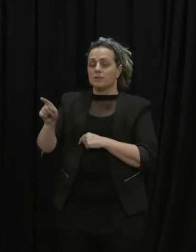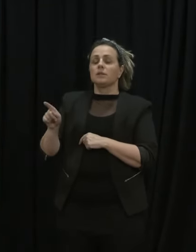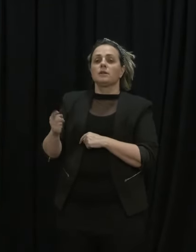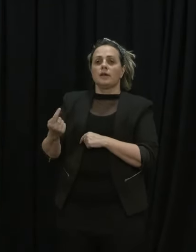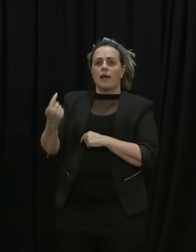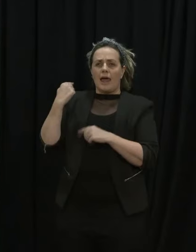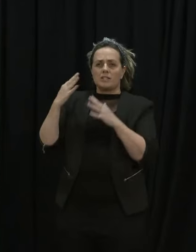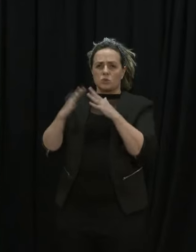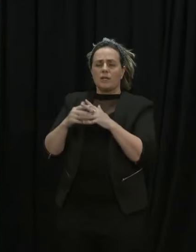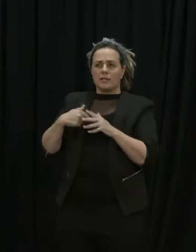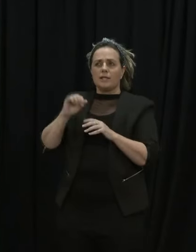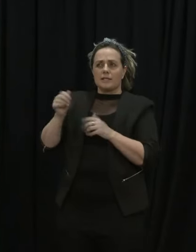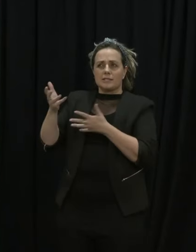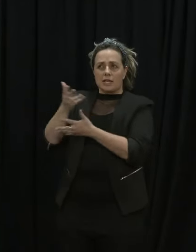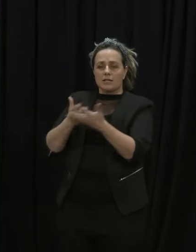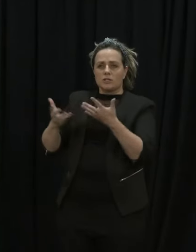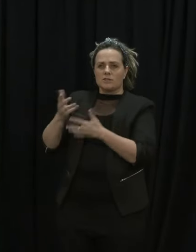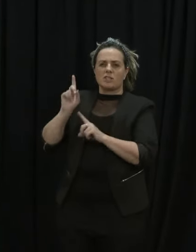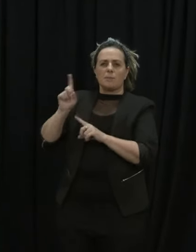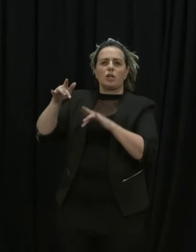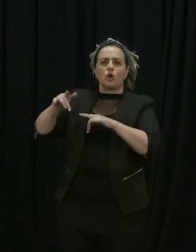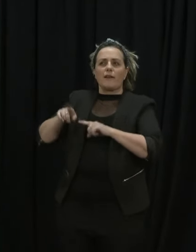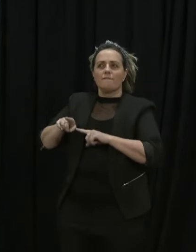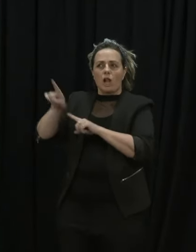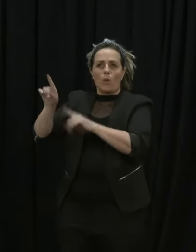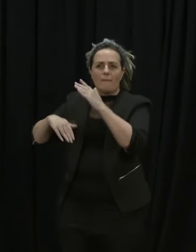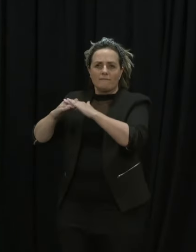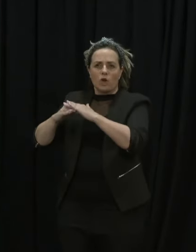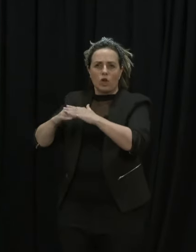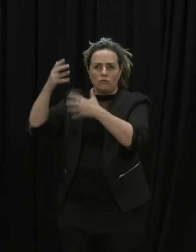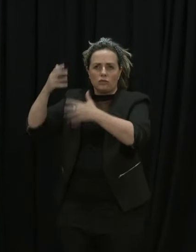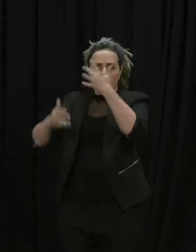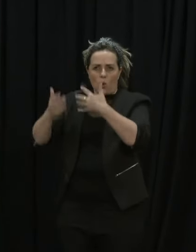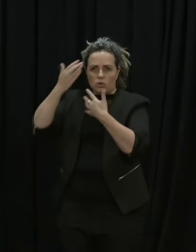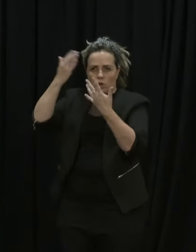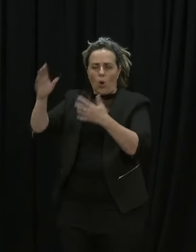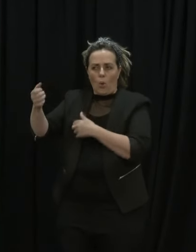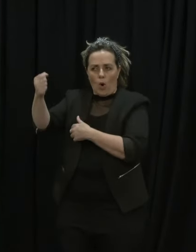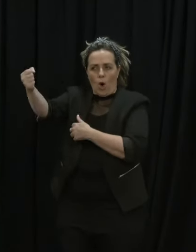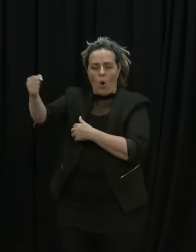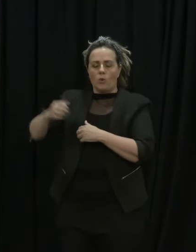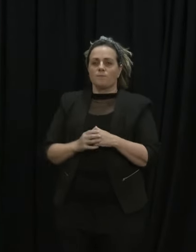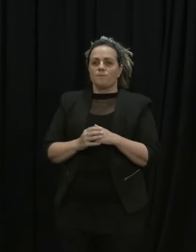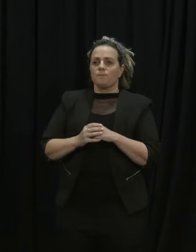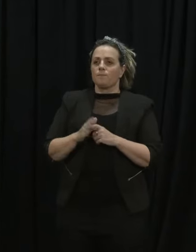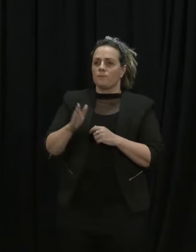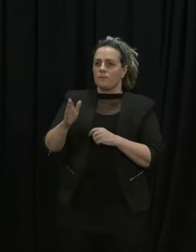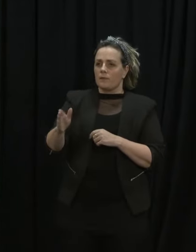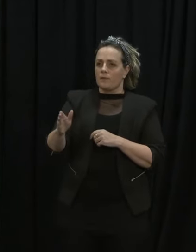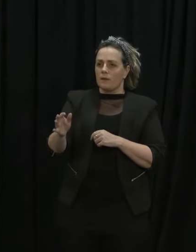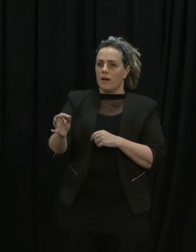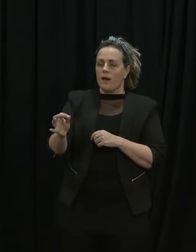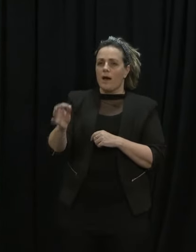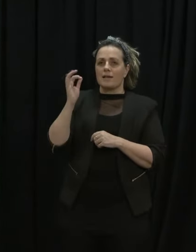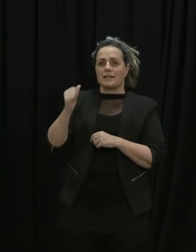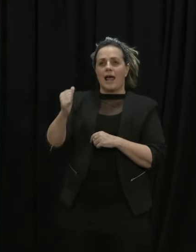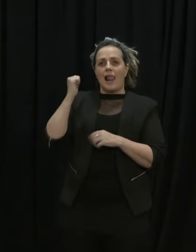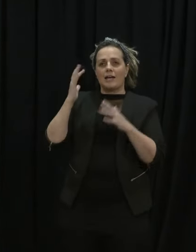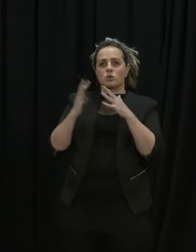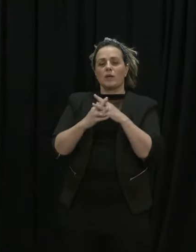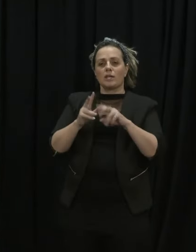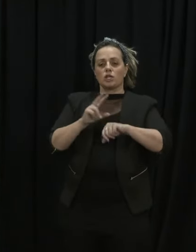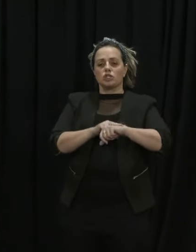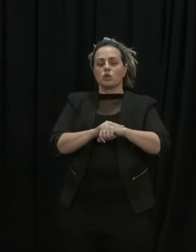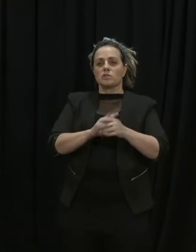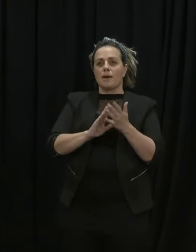I'll have to follow up on what happened with that because I wasn't resolved. Yeah, ma Dr McElnay said last week